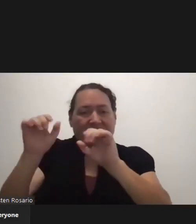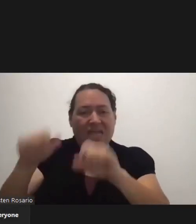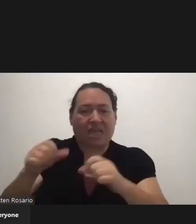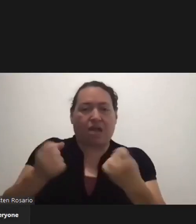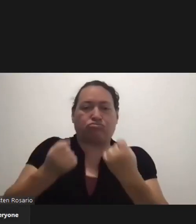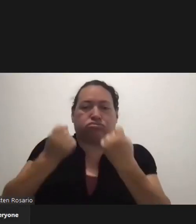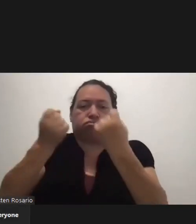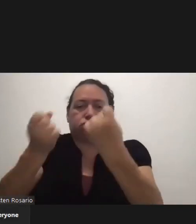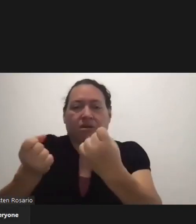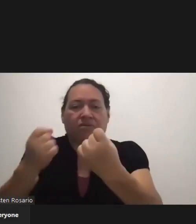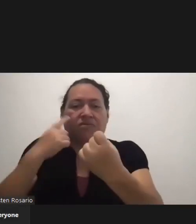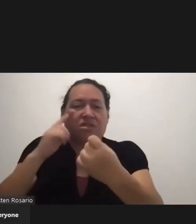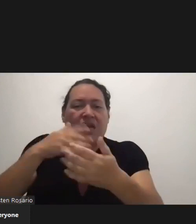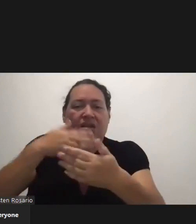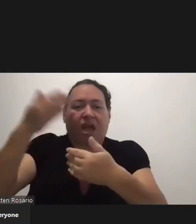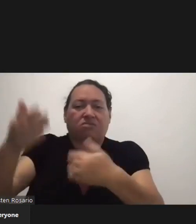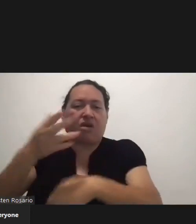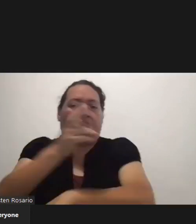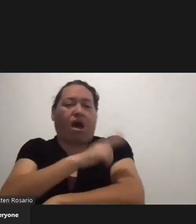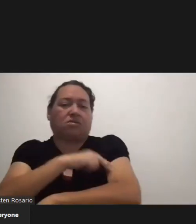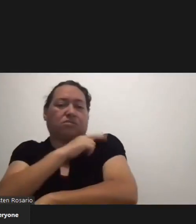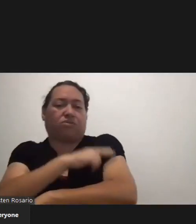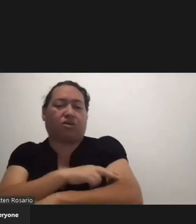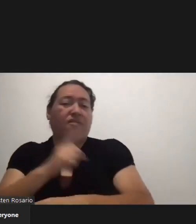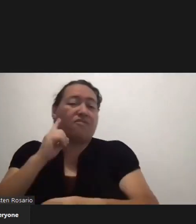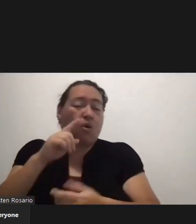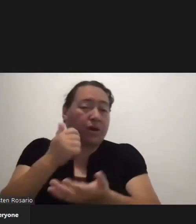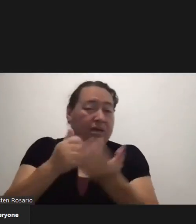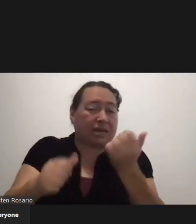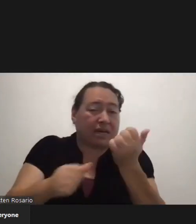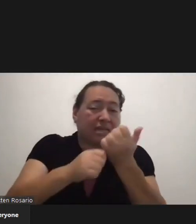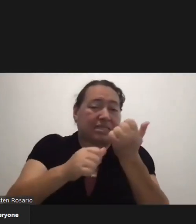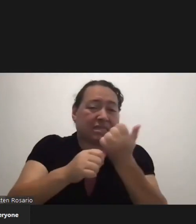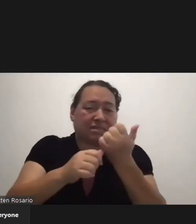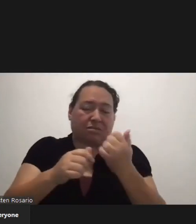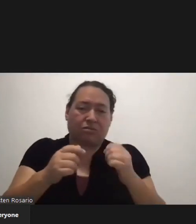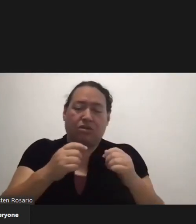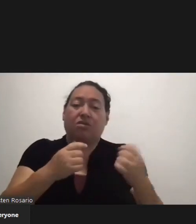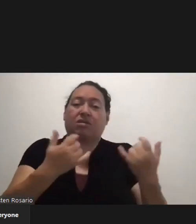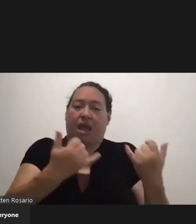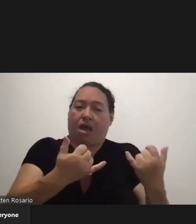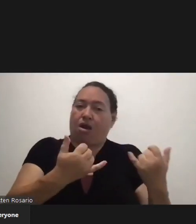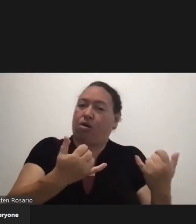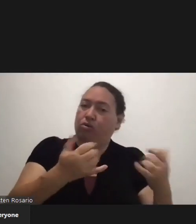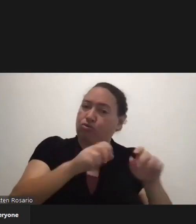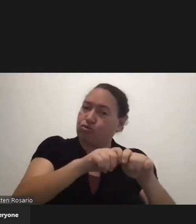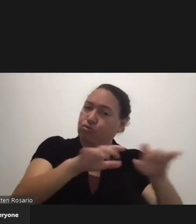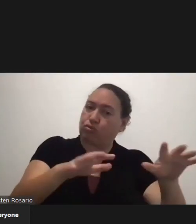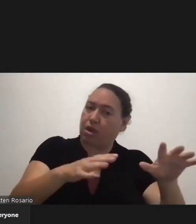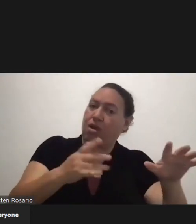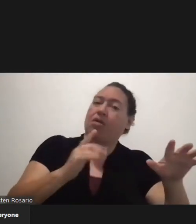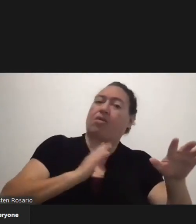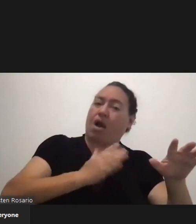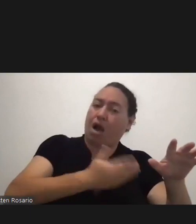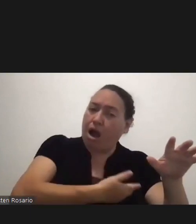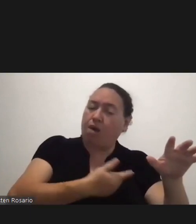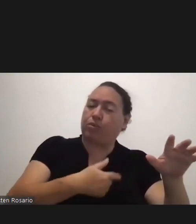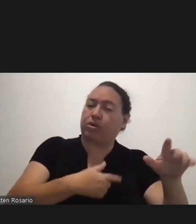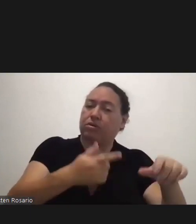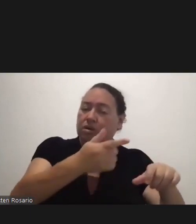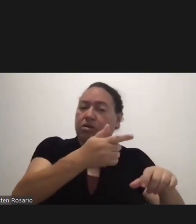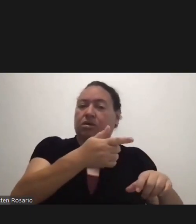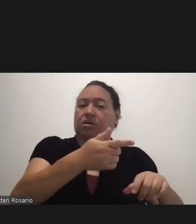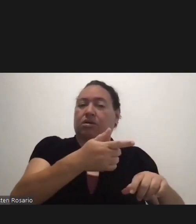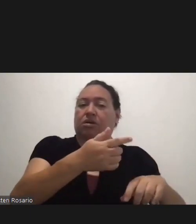for assistance Throughout our COVID-19 response Our priority has been Protecting our people